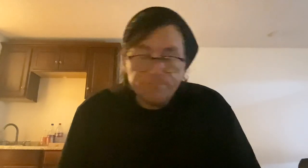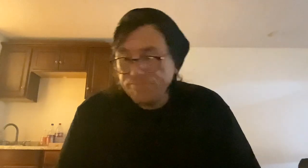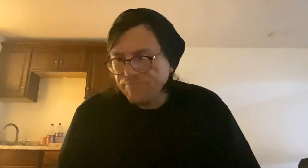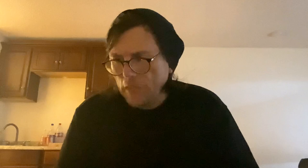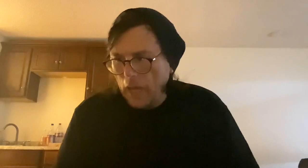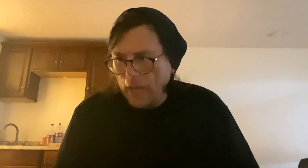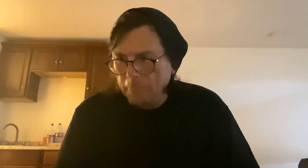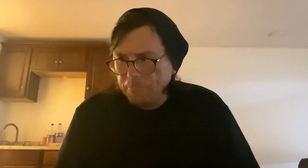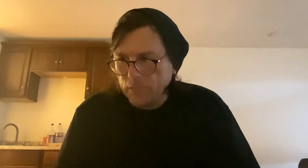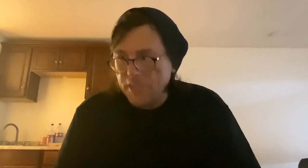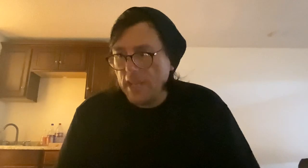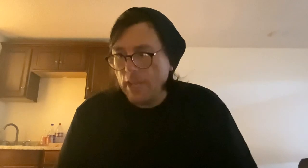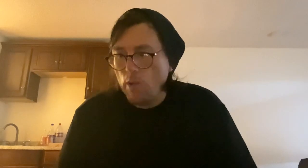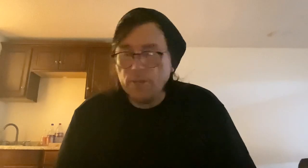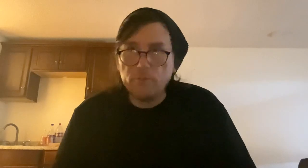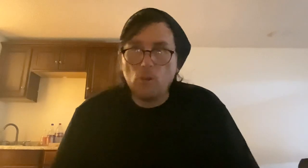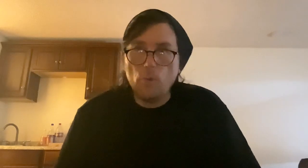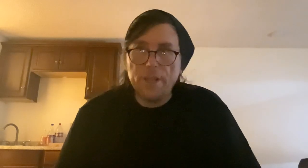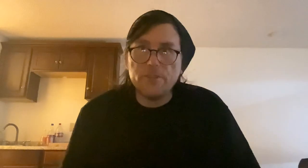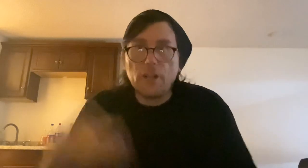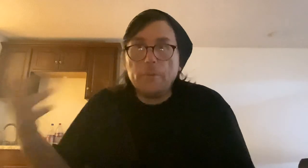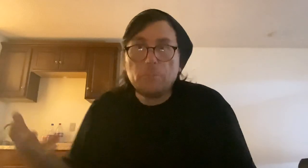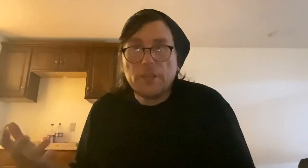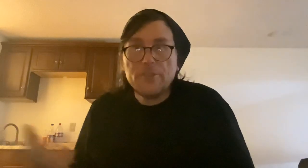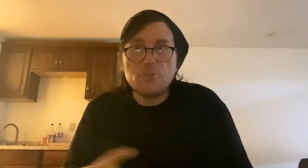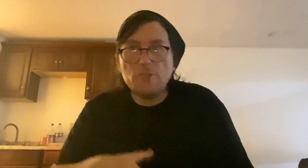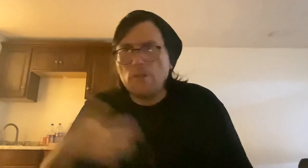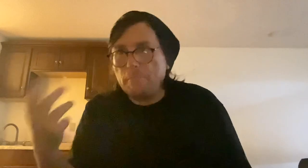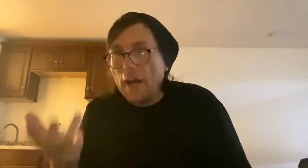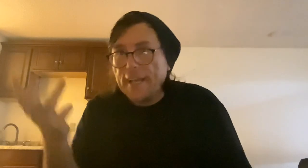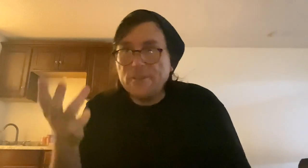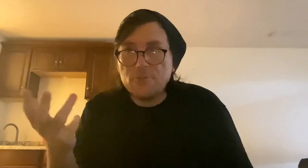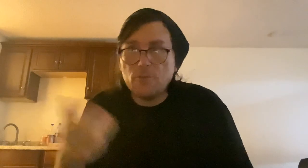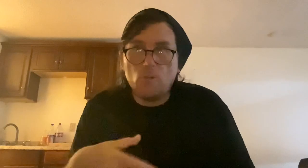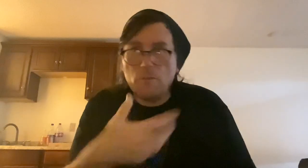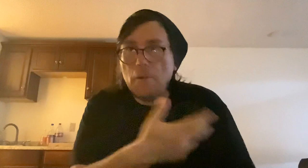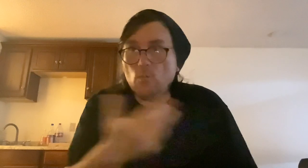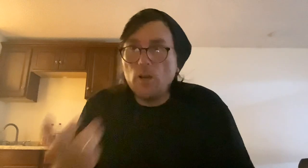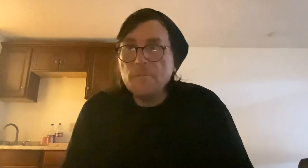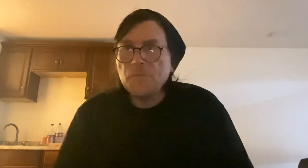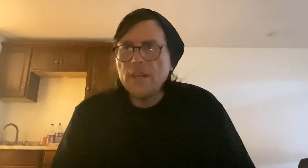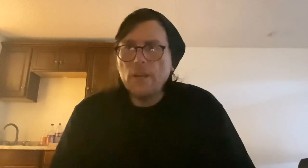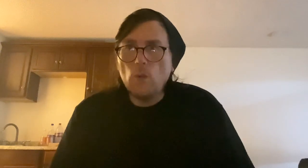So, um, let's say you want to go into the comic book industry or the manga industry or a manga. Well,